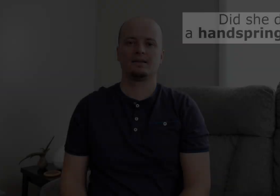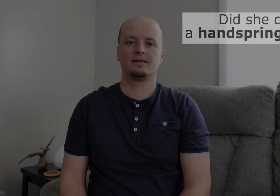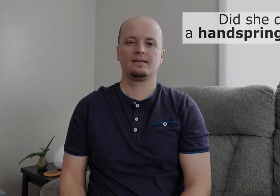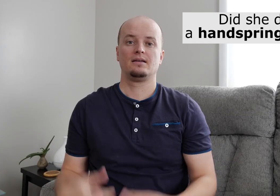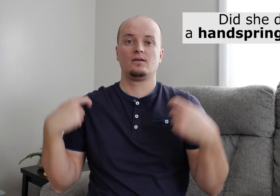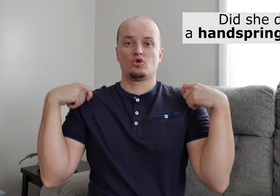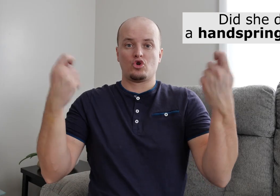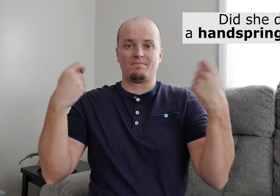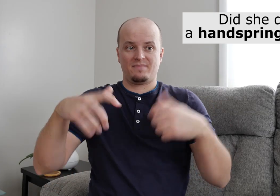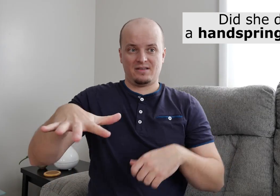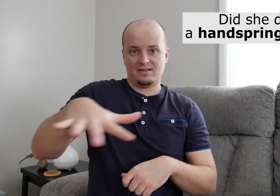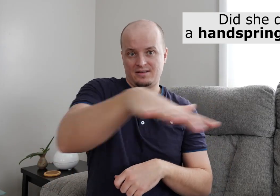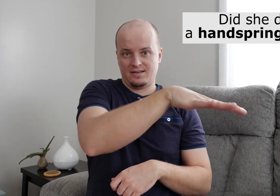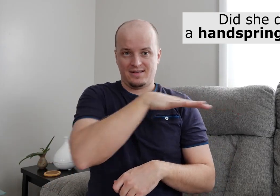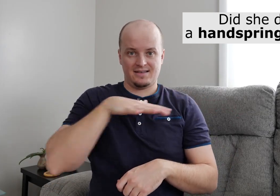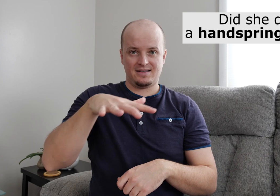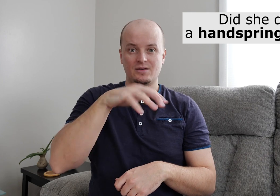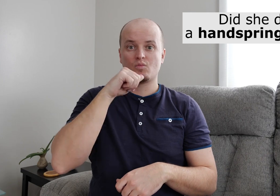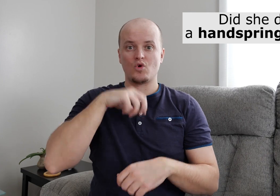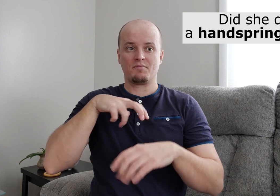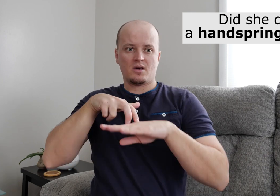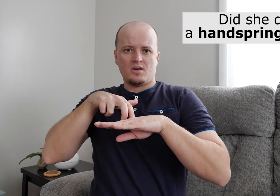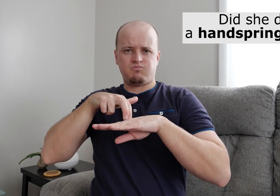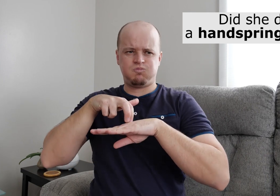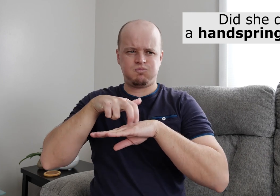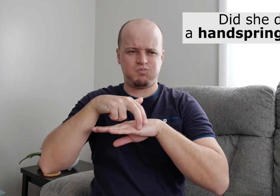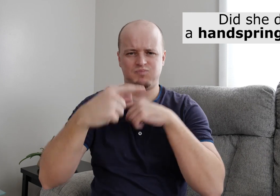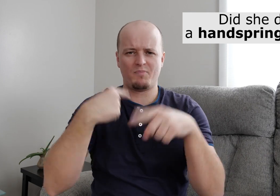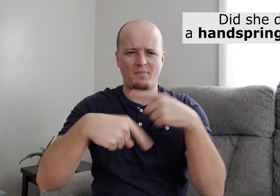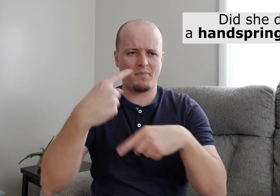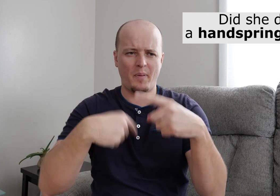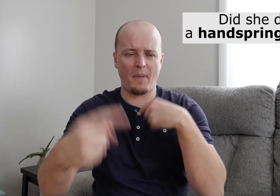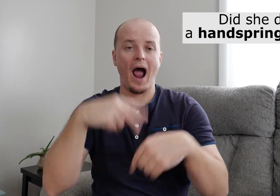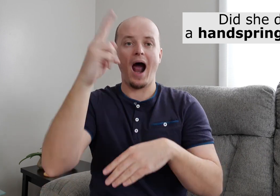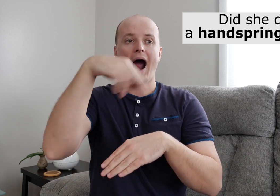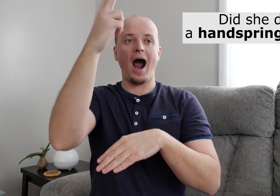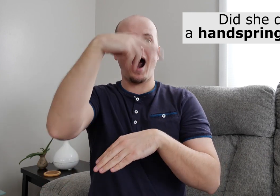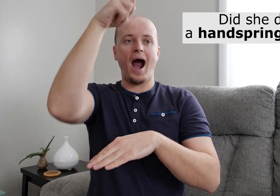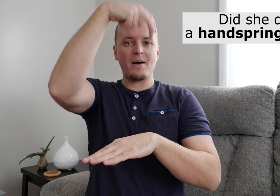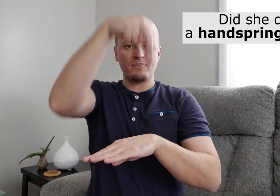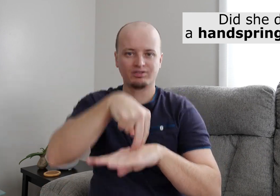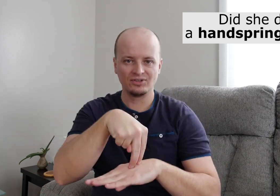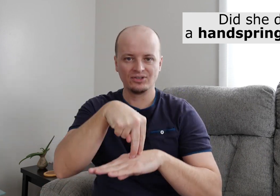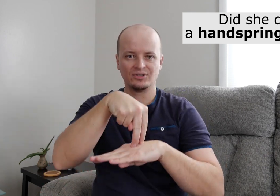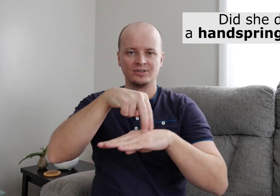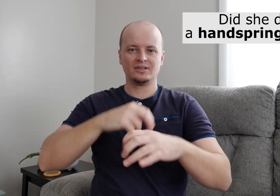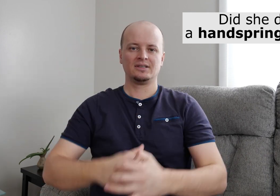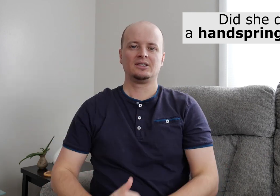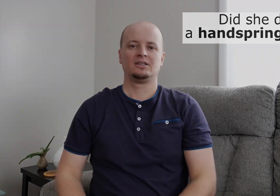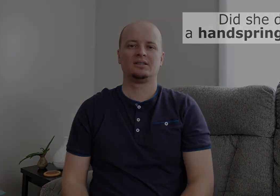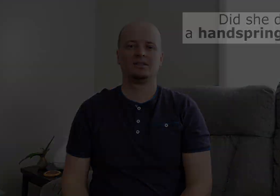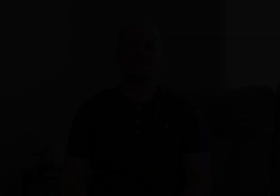In the gymnasium, a gymnast runs, does a cartwheel, and a handspring, and a twist.